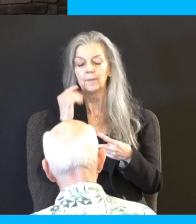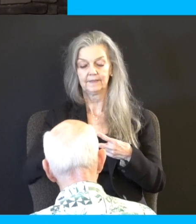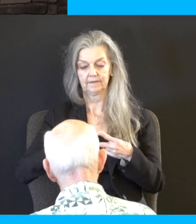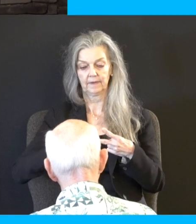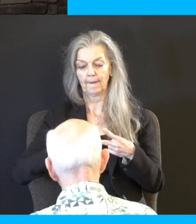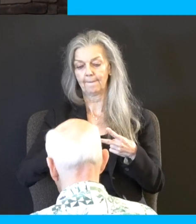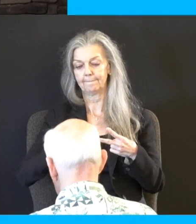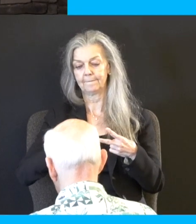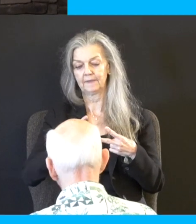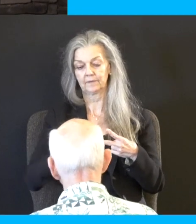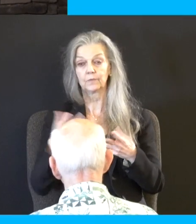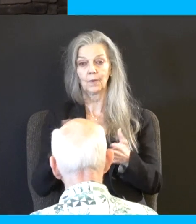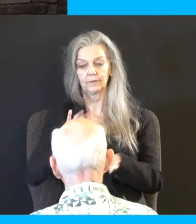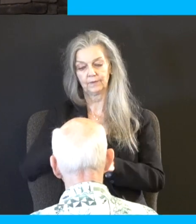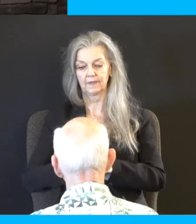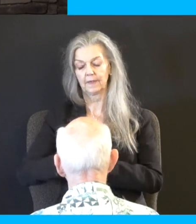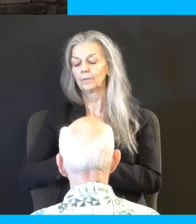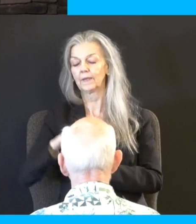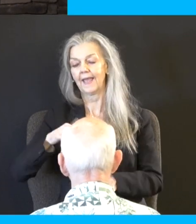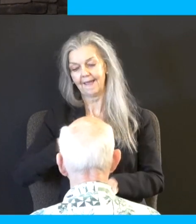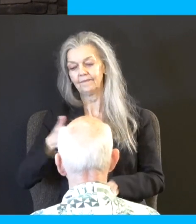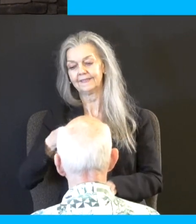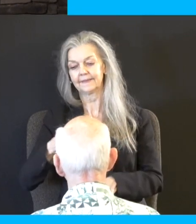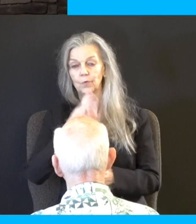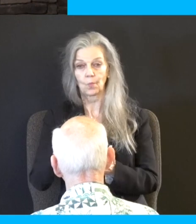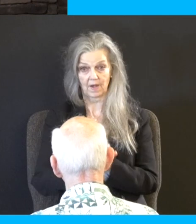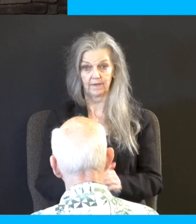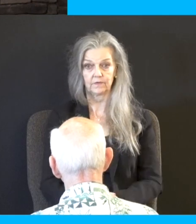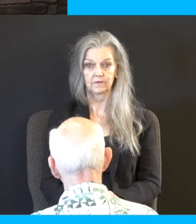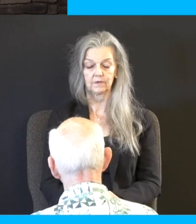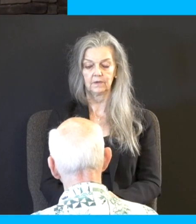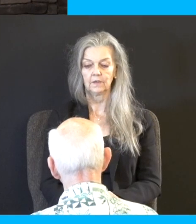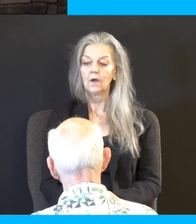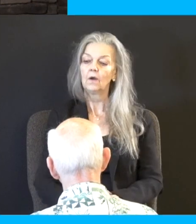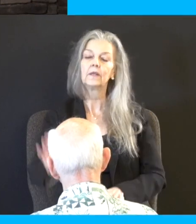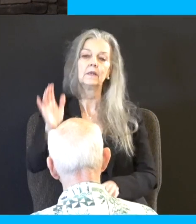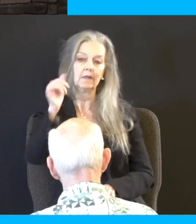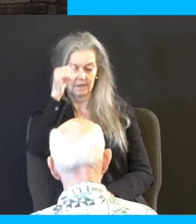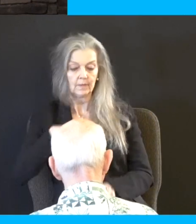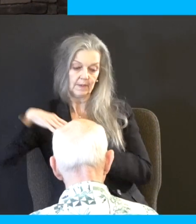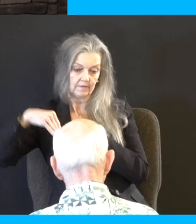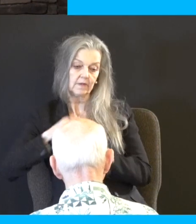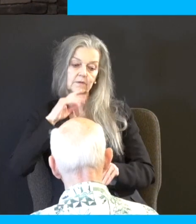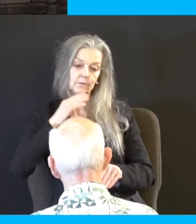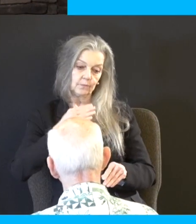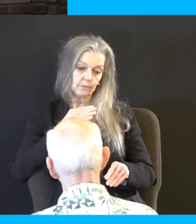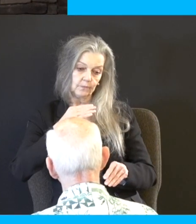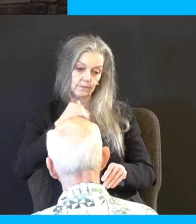God put rules around it. If you betroth her unto your son, she'll deal with her after the manner of daughters. She's a daughter now